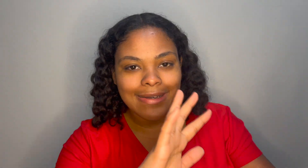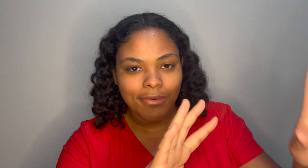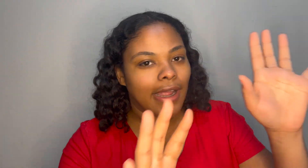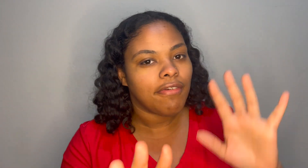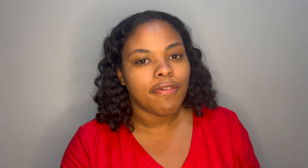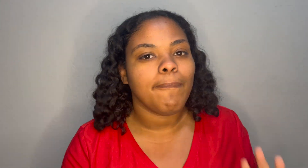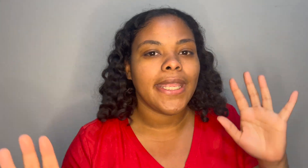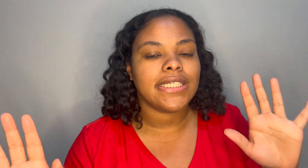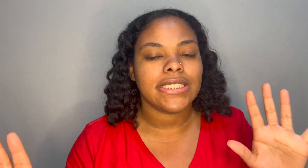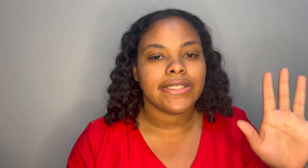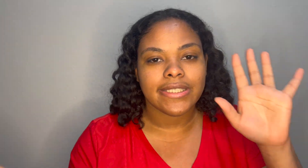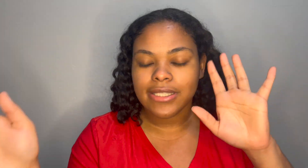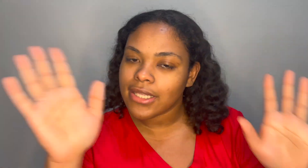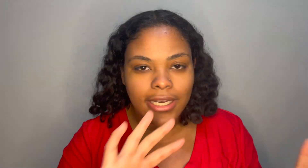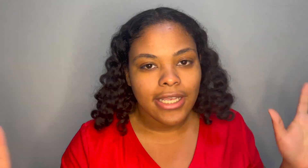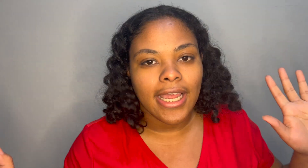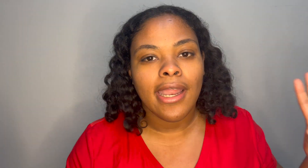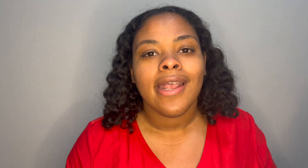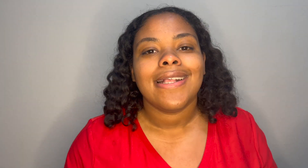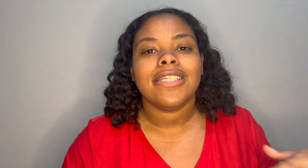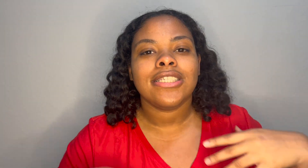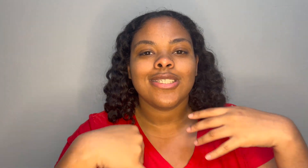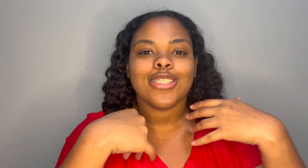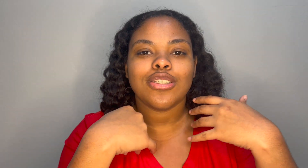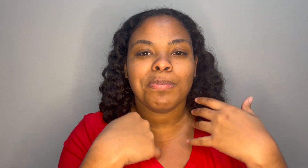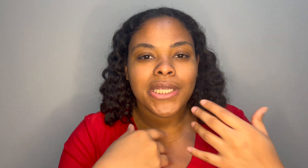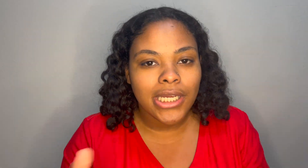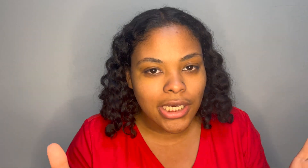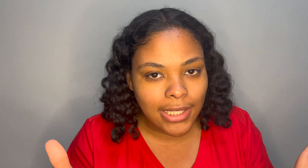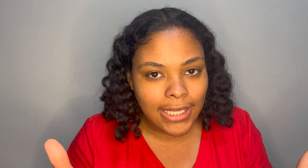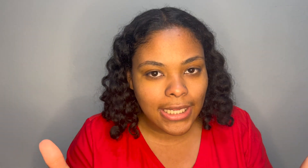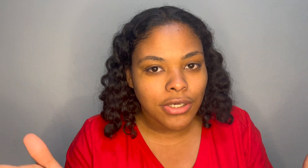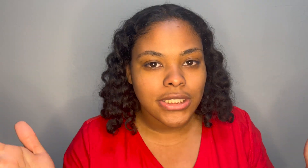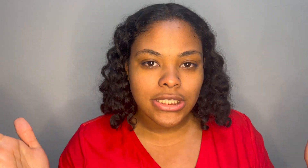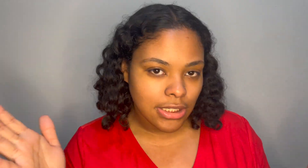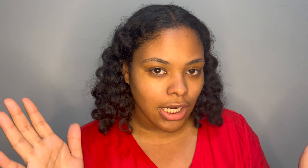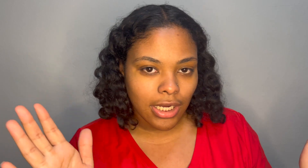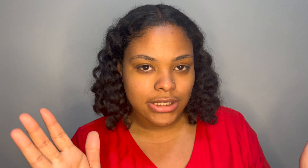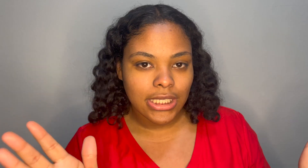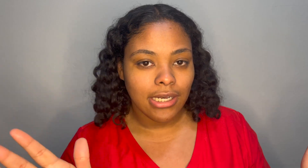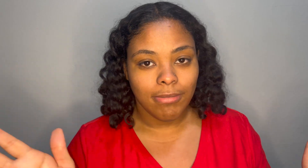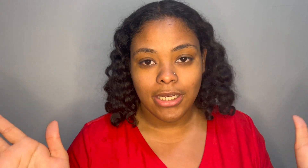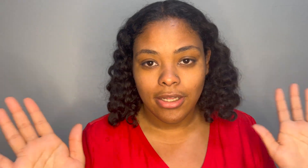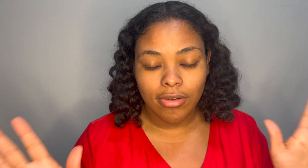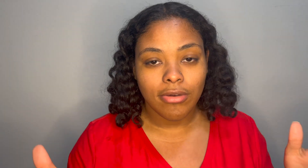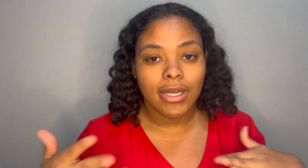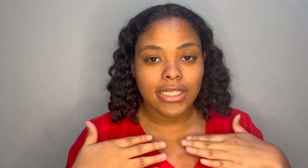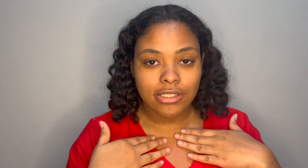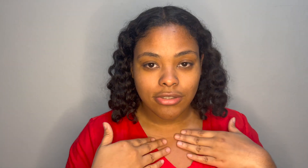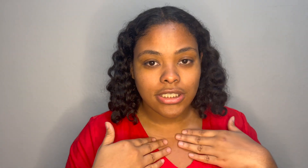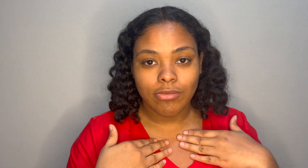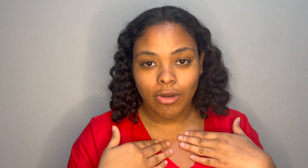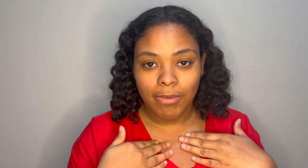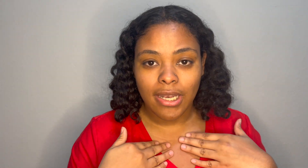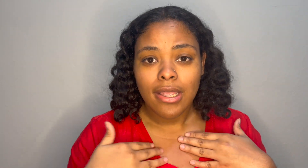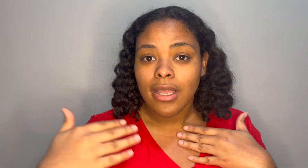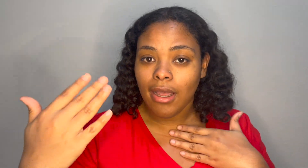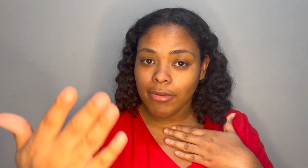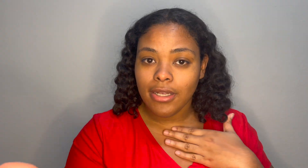no affirmations none of that this is just purely christian content i'm letting y'all know as a christian woman i'm gonna